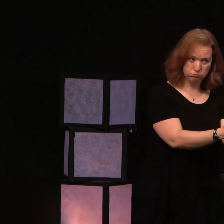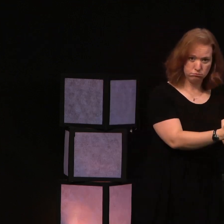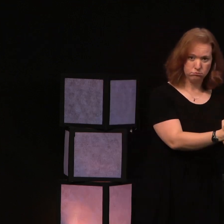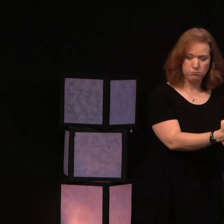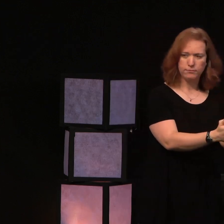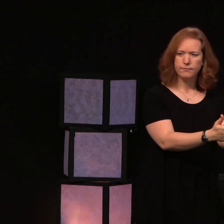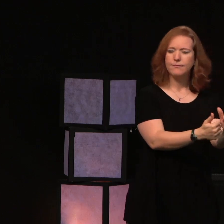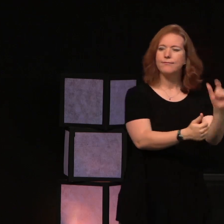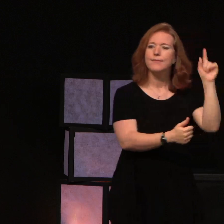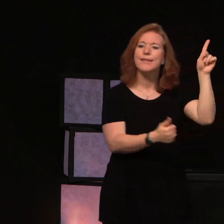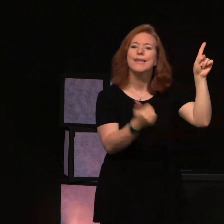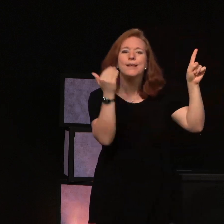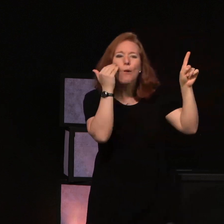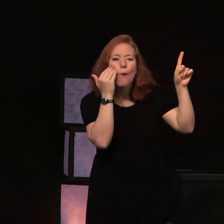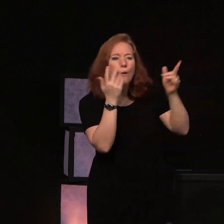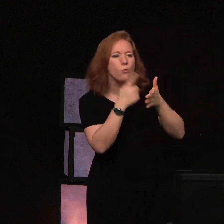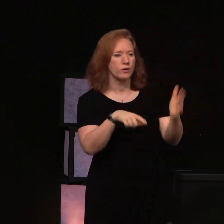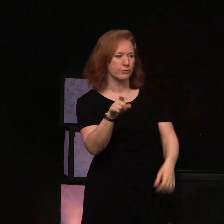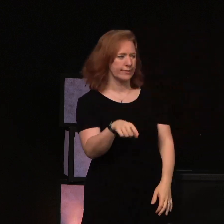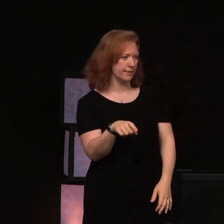He knows what we need.